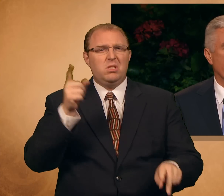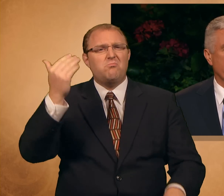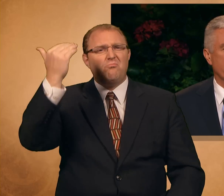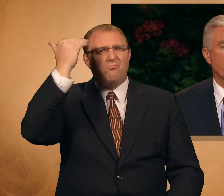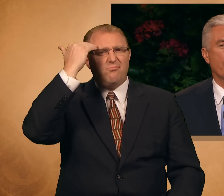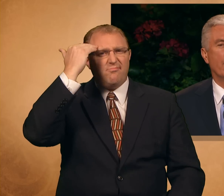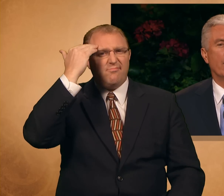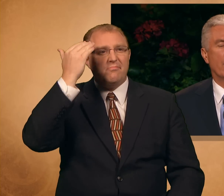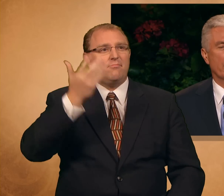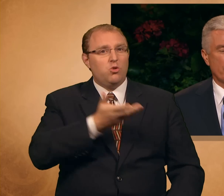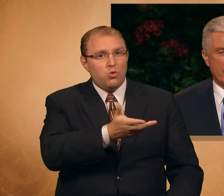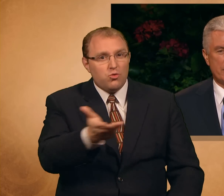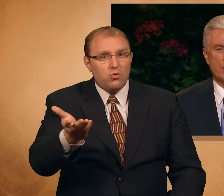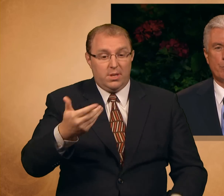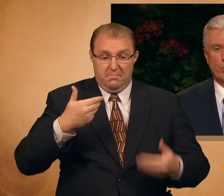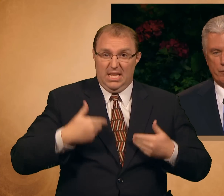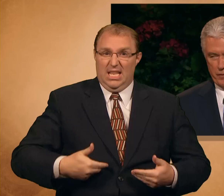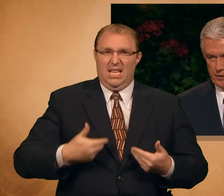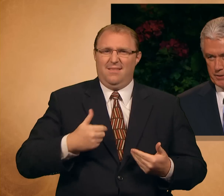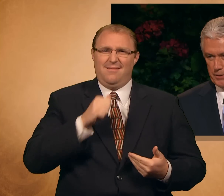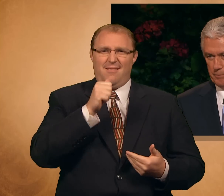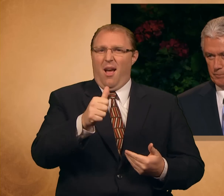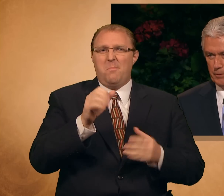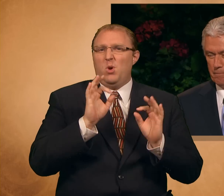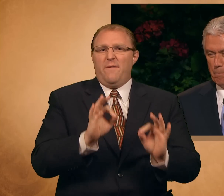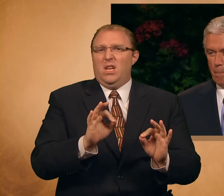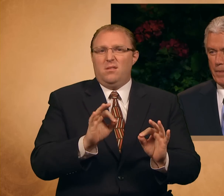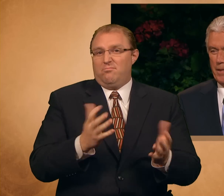you and I are not perfect.